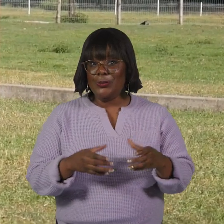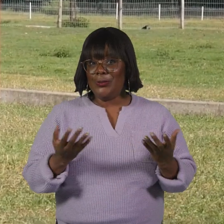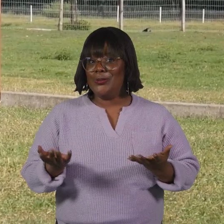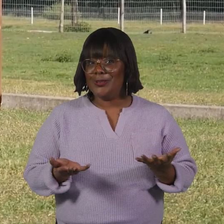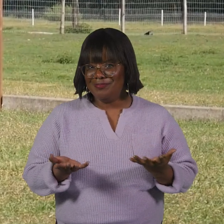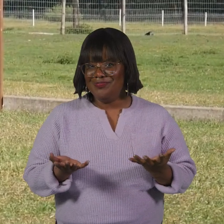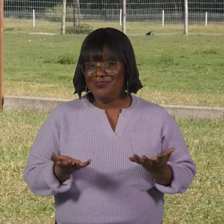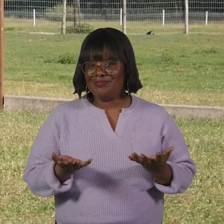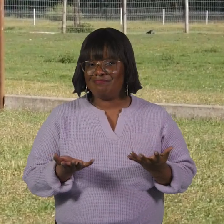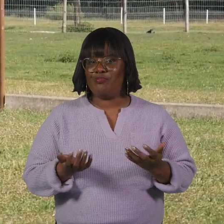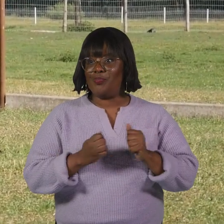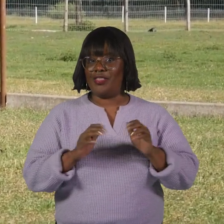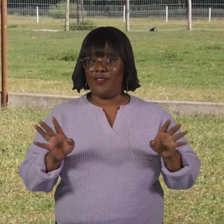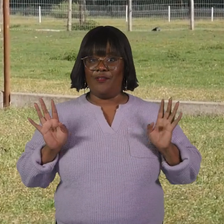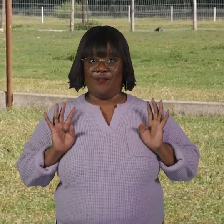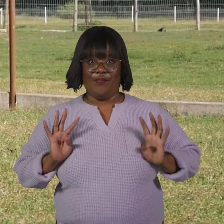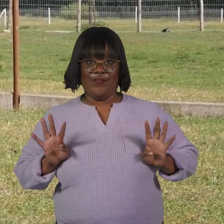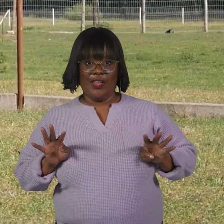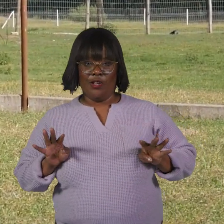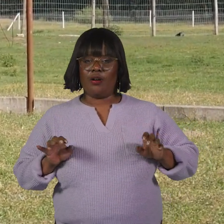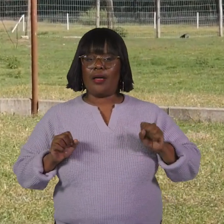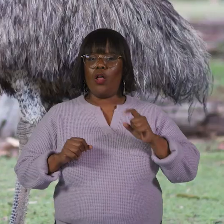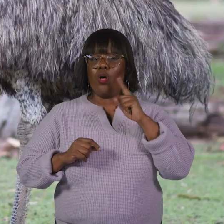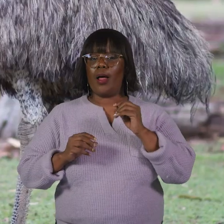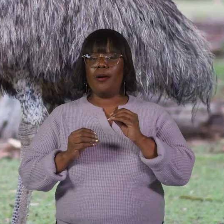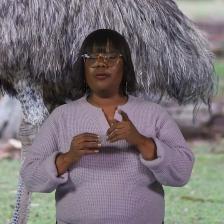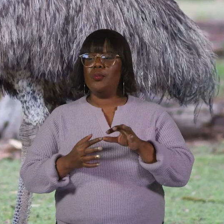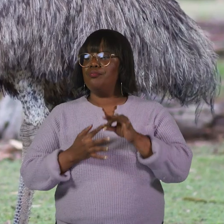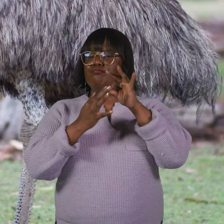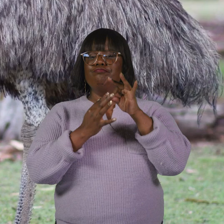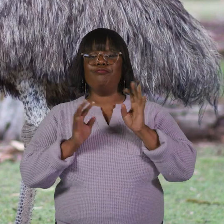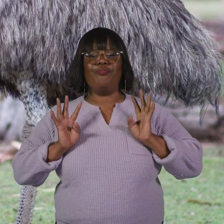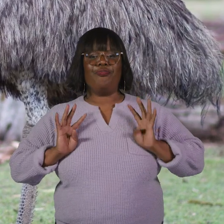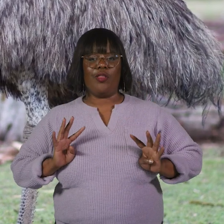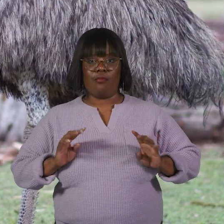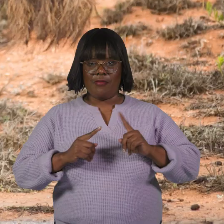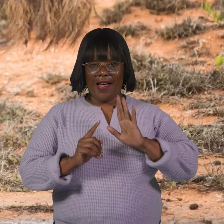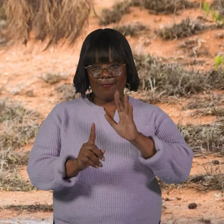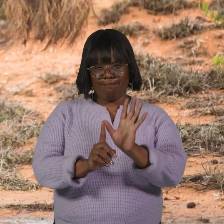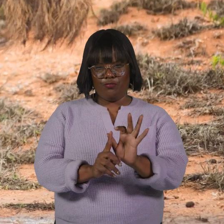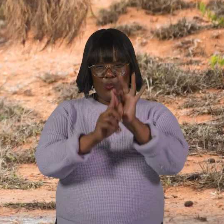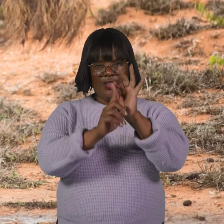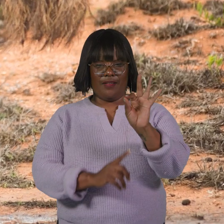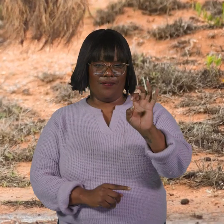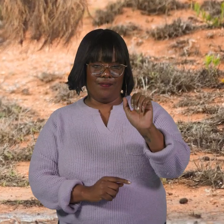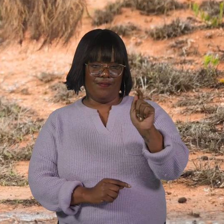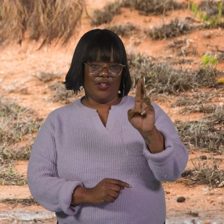about emus has to do with their feathers. They may look like ordinary feathers, but they have a unique feature.